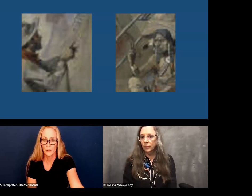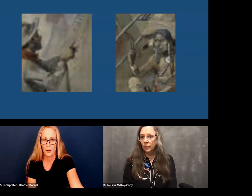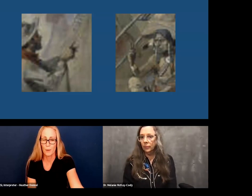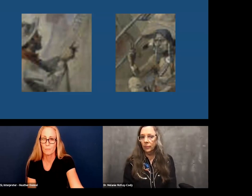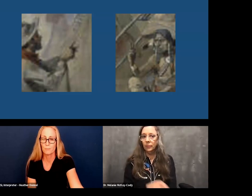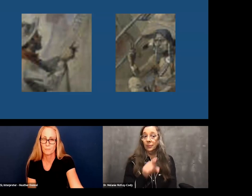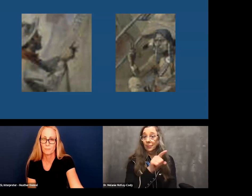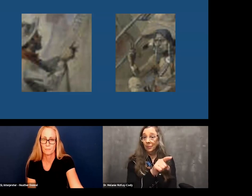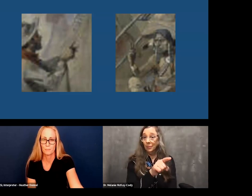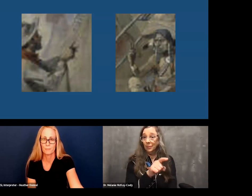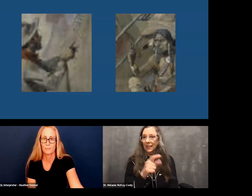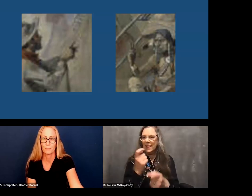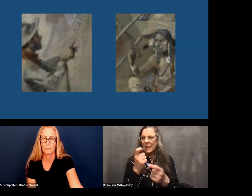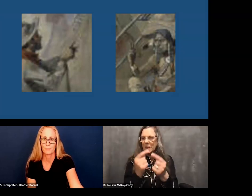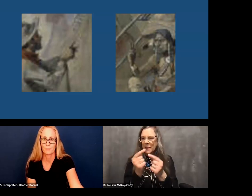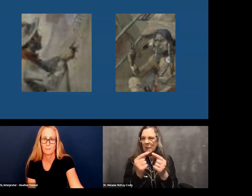And here they are.